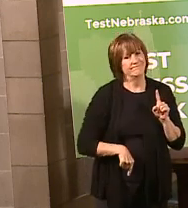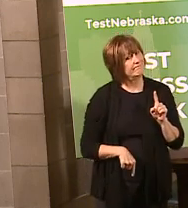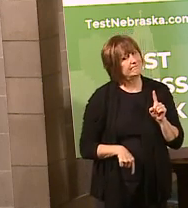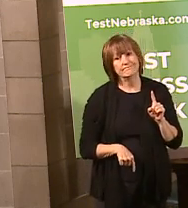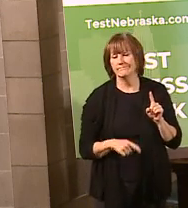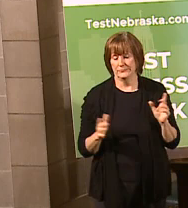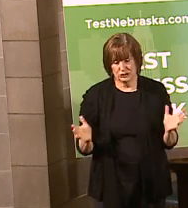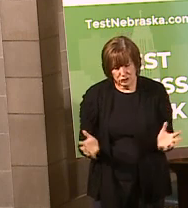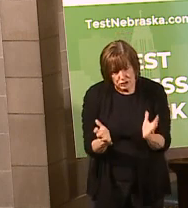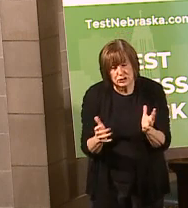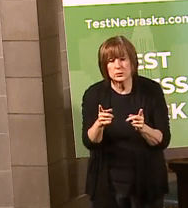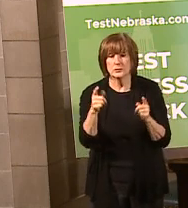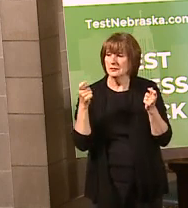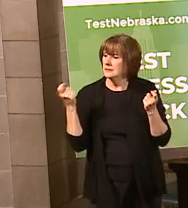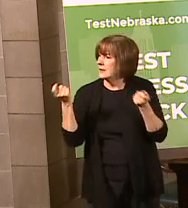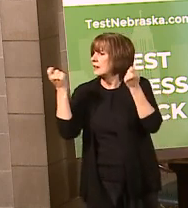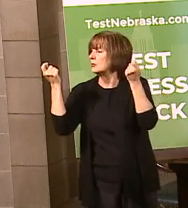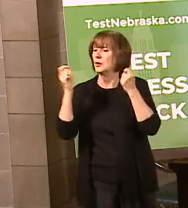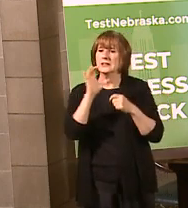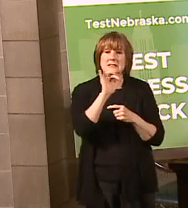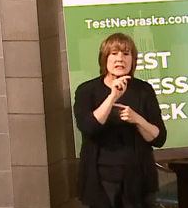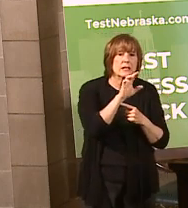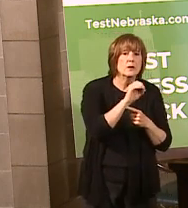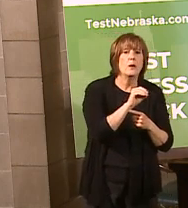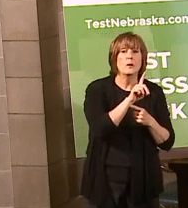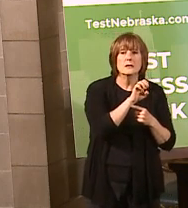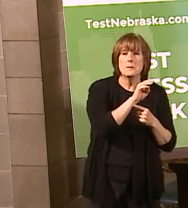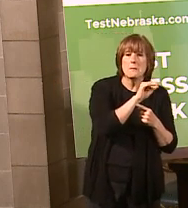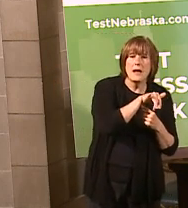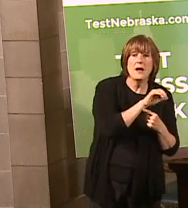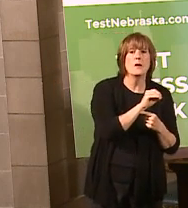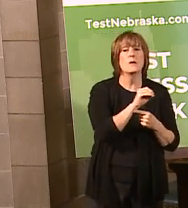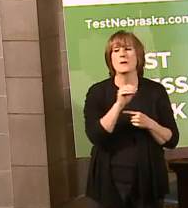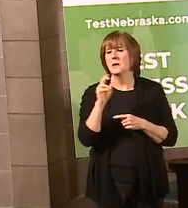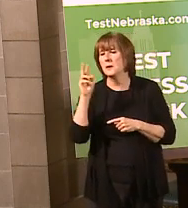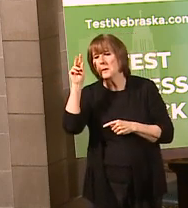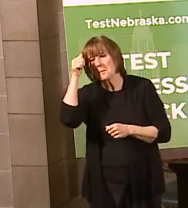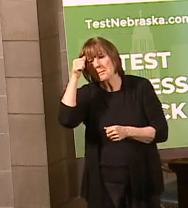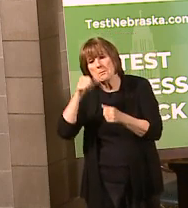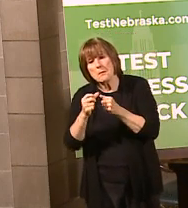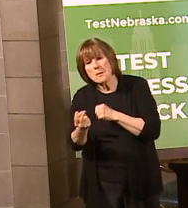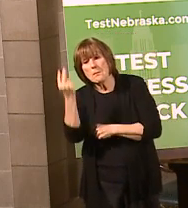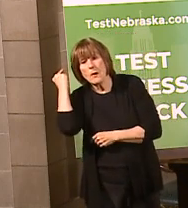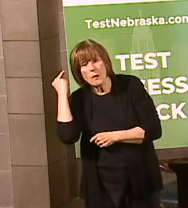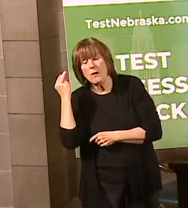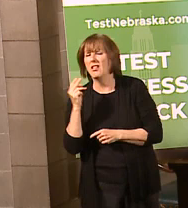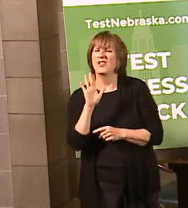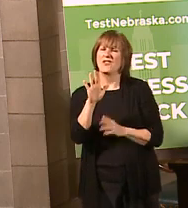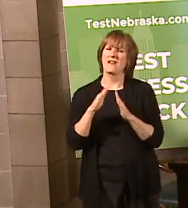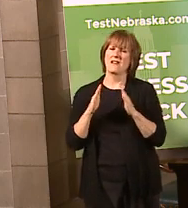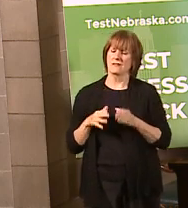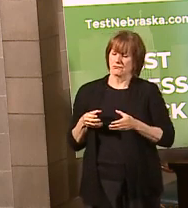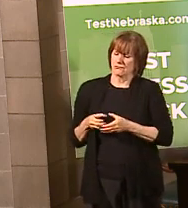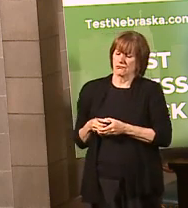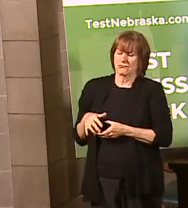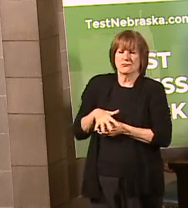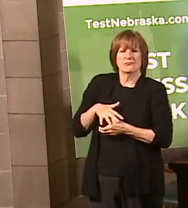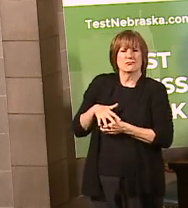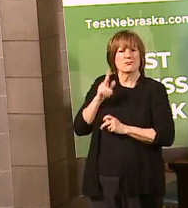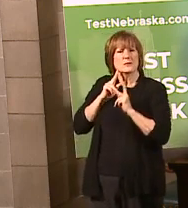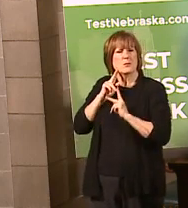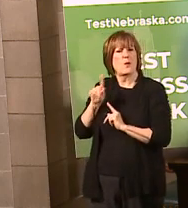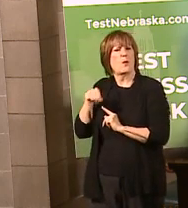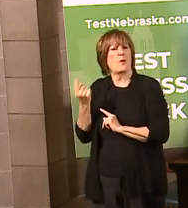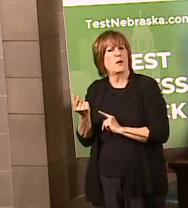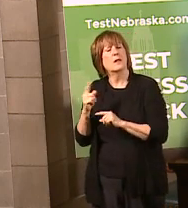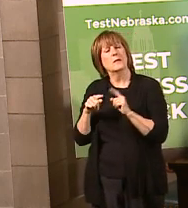people when you're doing these celebrations for Cinco de Mayo or Memorial Day, the best thing to do is just celebrate within your household, but please, no more than